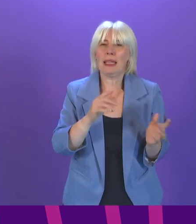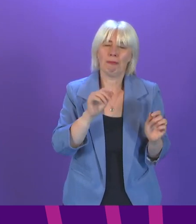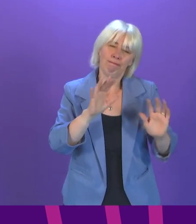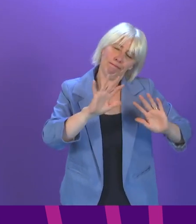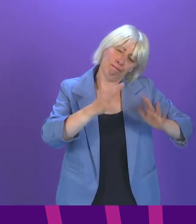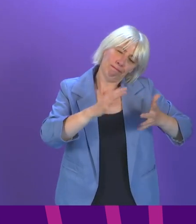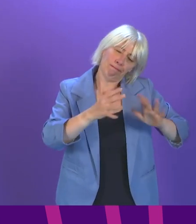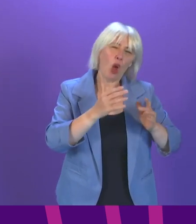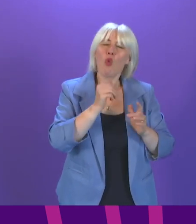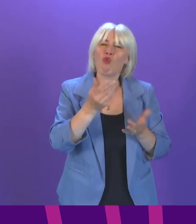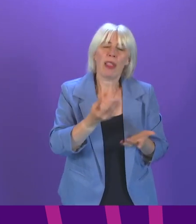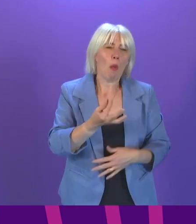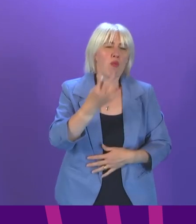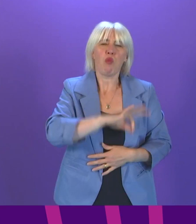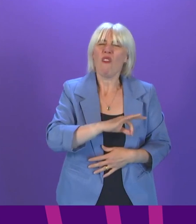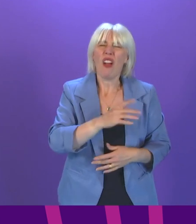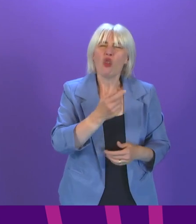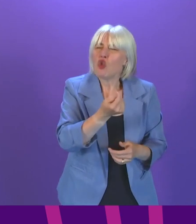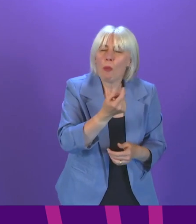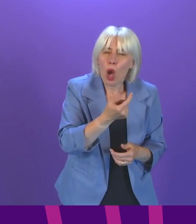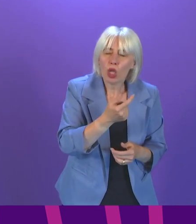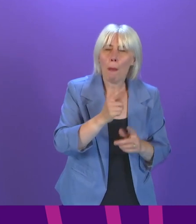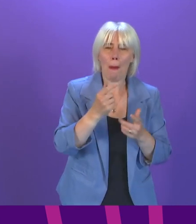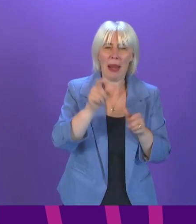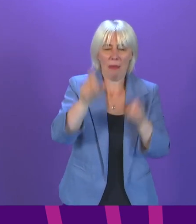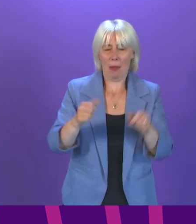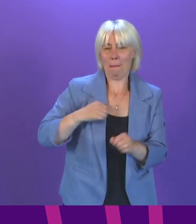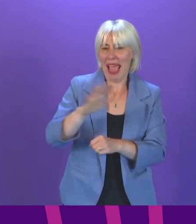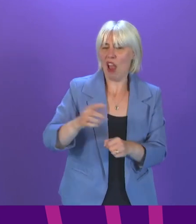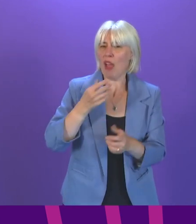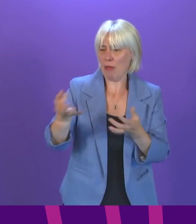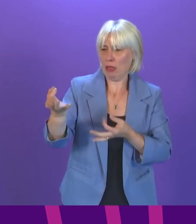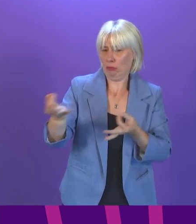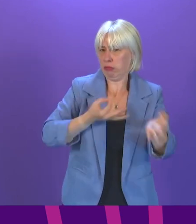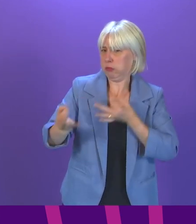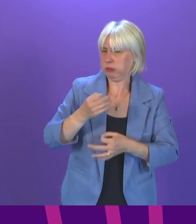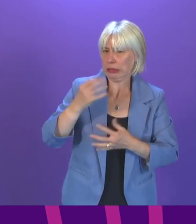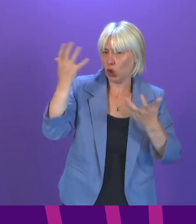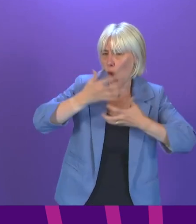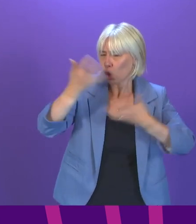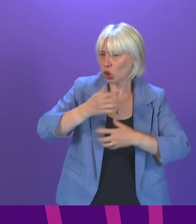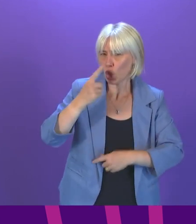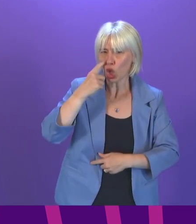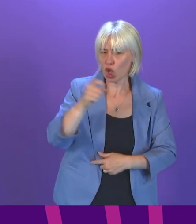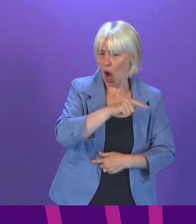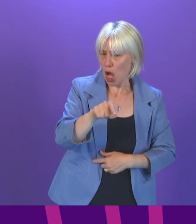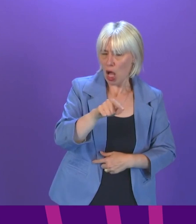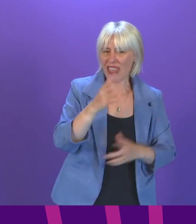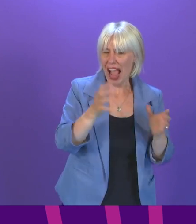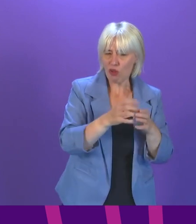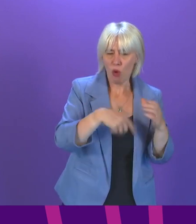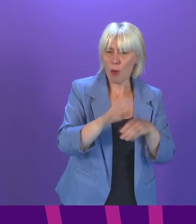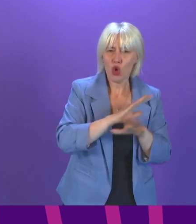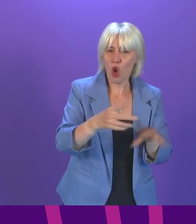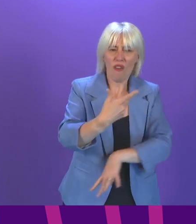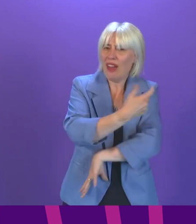marginal gain. Many of my constituents have been in touch to ask me to put forward their concerns about their young adult children not being vaccinated and